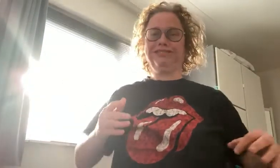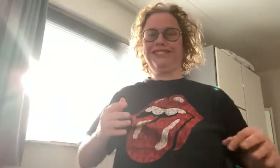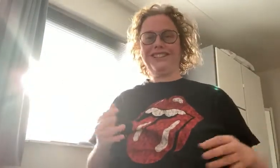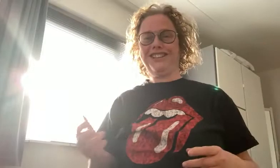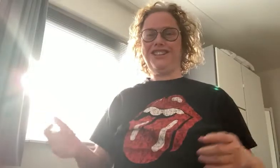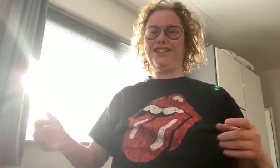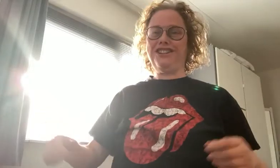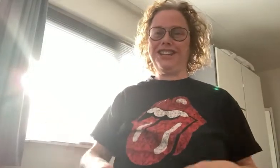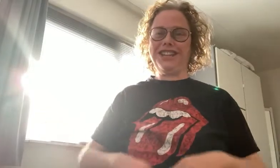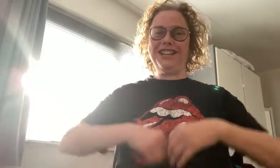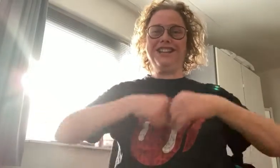Sorry, studio.